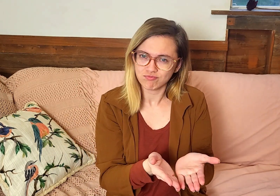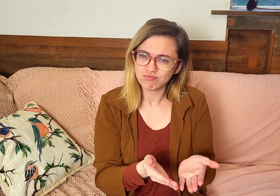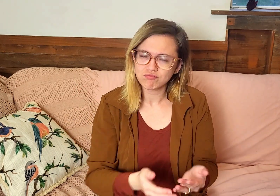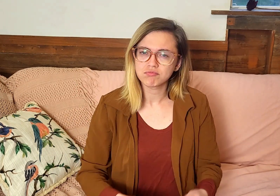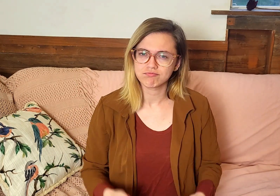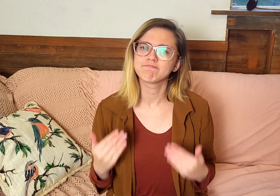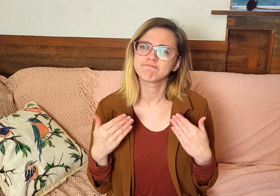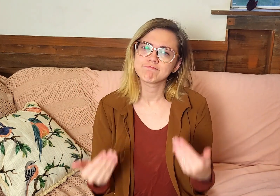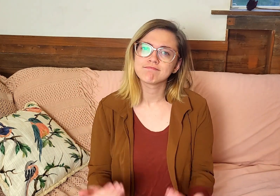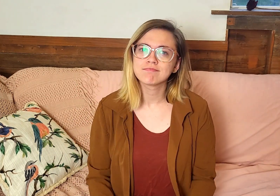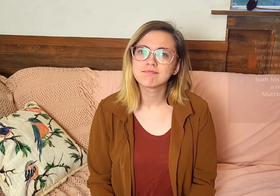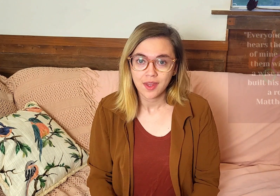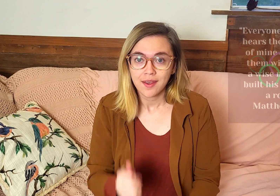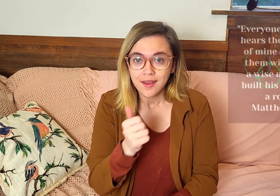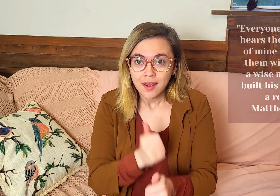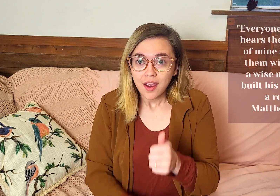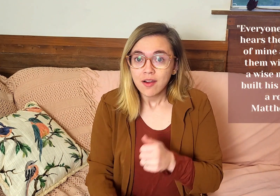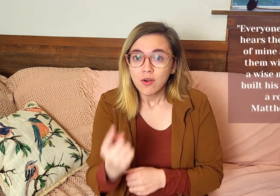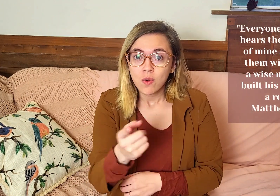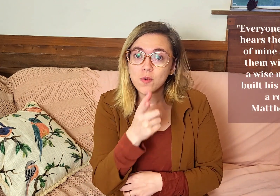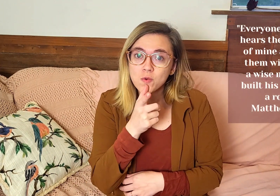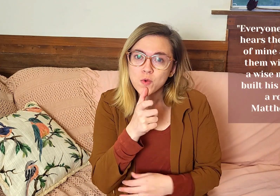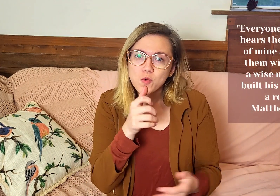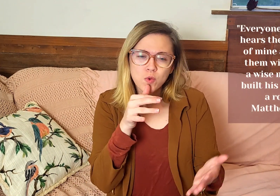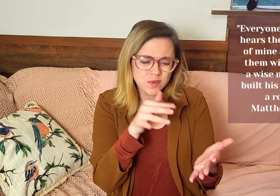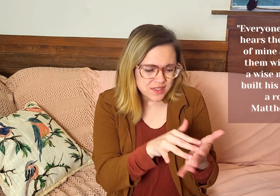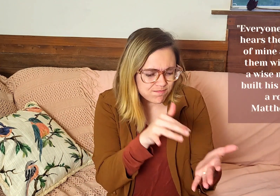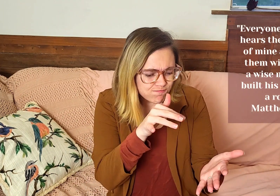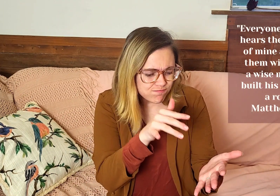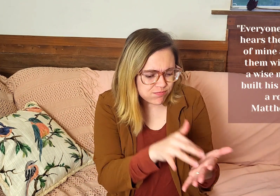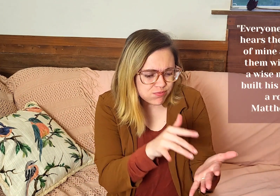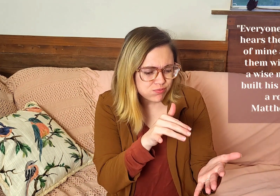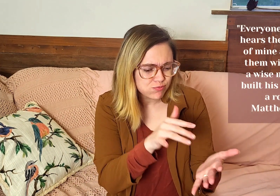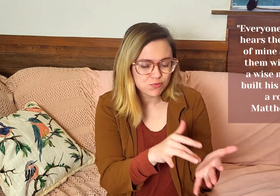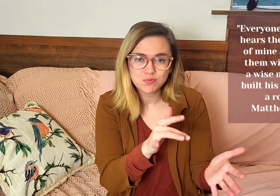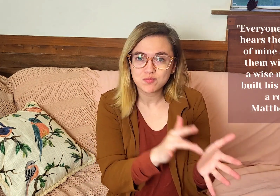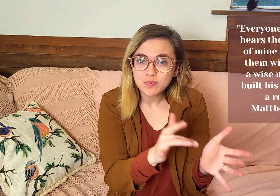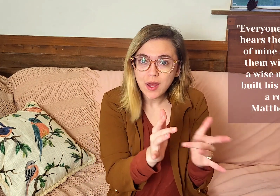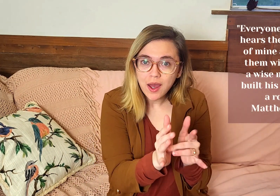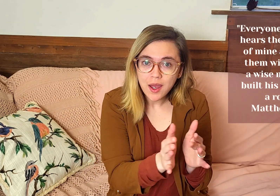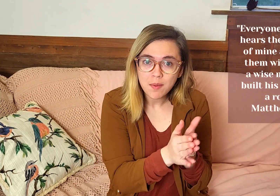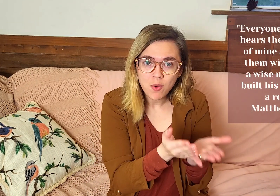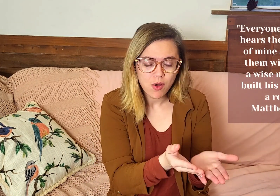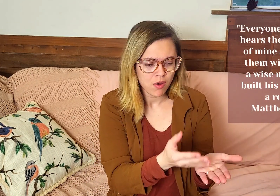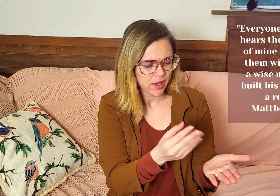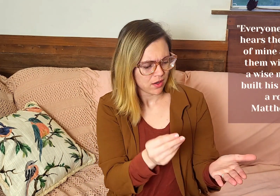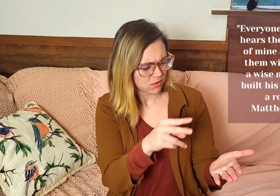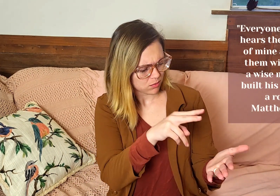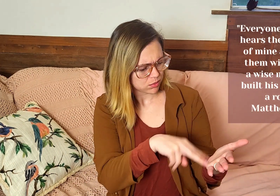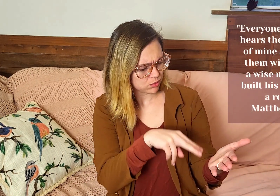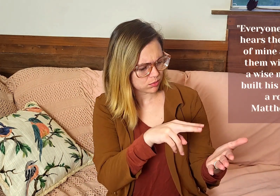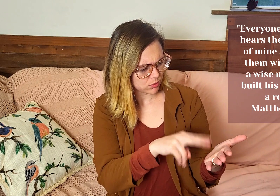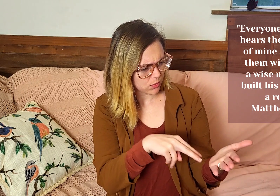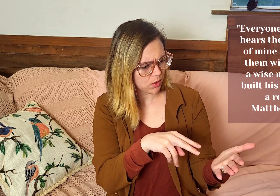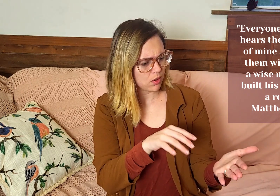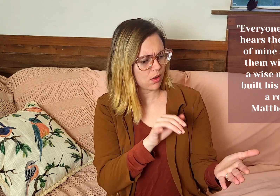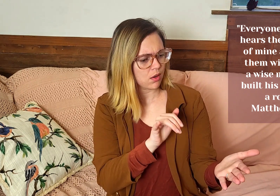from studying the Bible. We're going to go ahead and look at that. Therefore, everyone who hears these